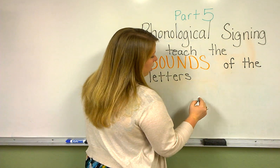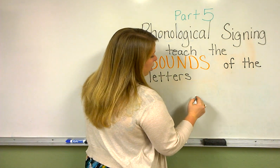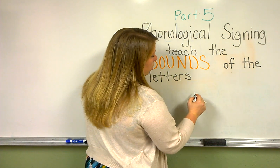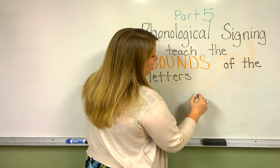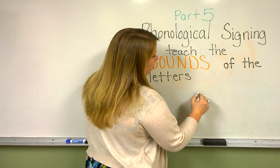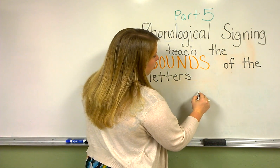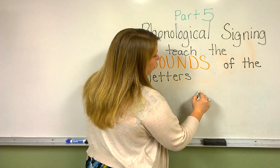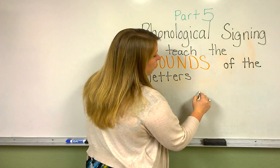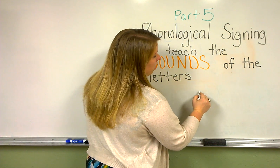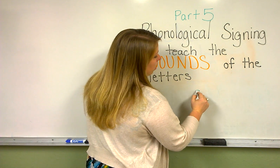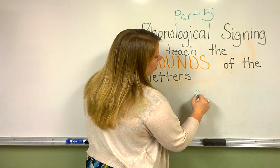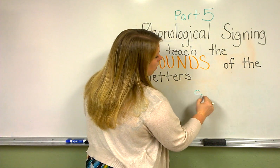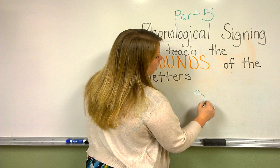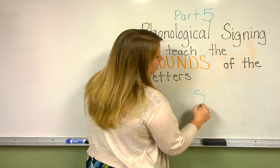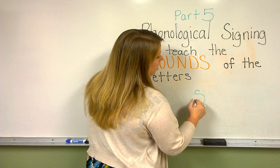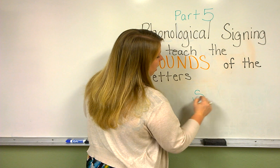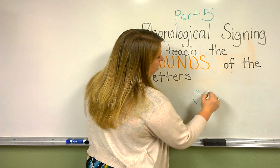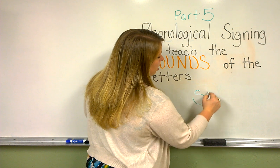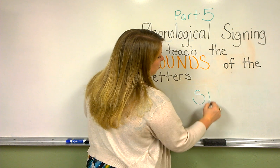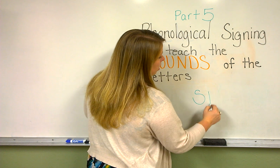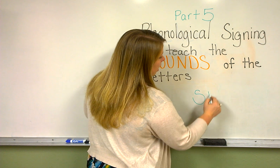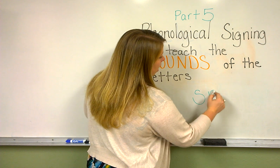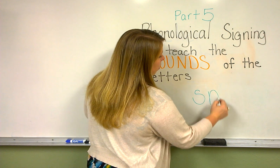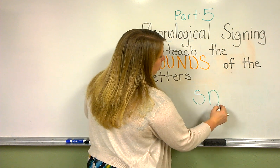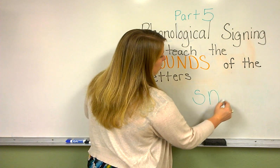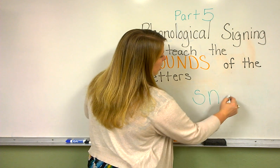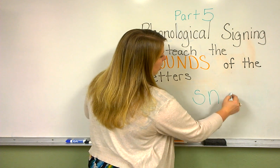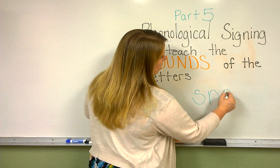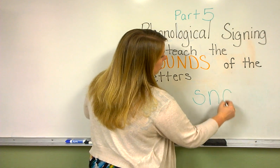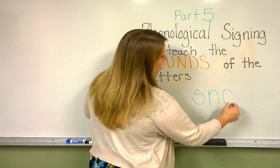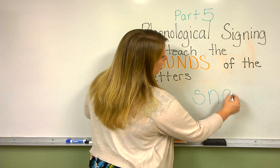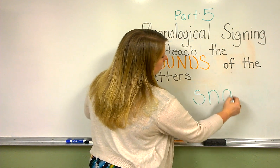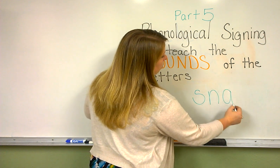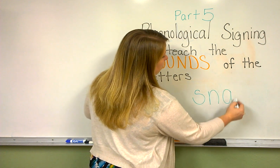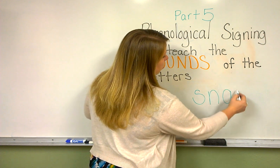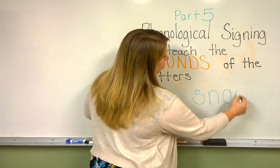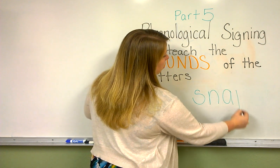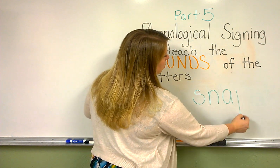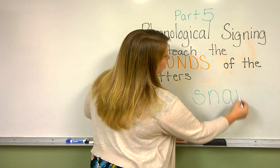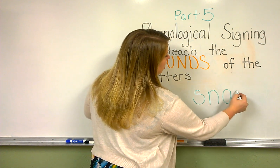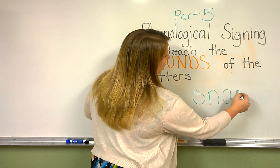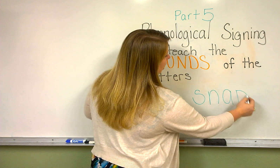You could sound this word out using the Tucker phonological signing.